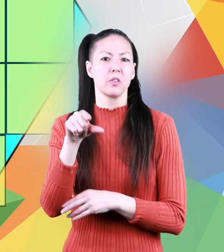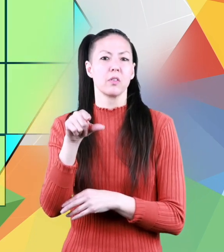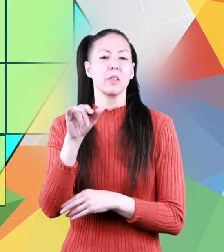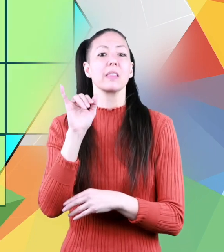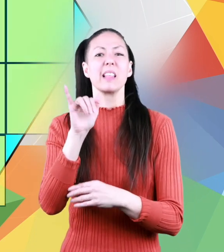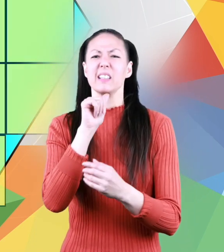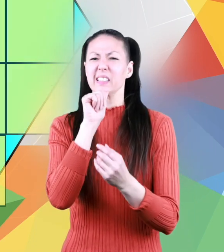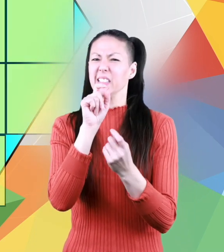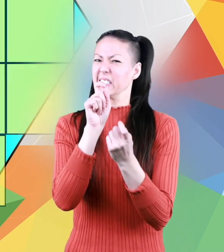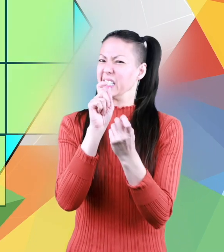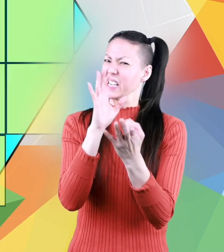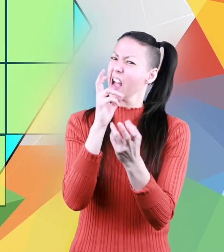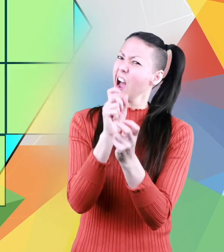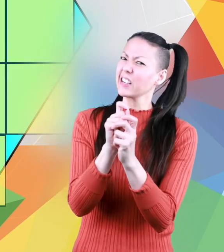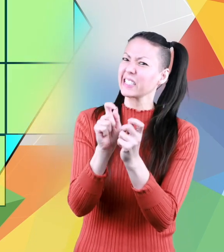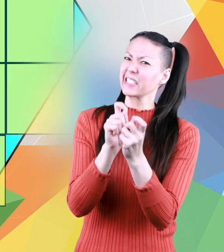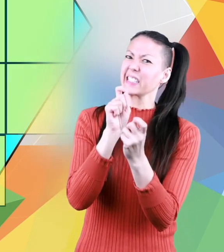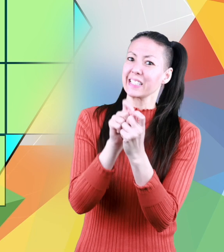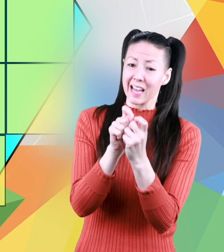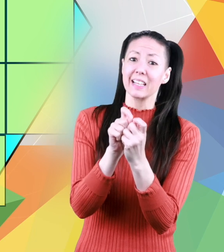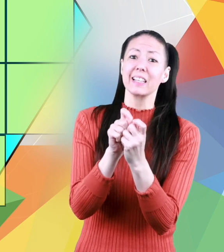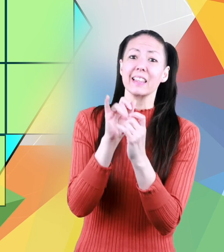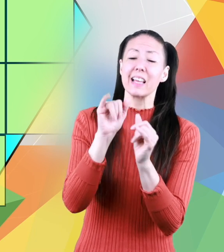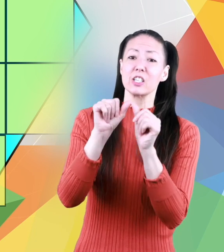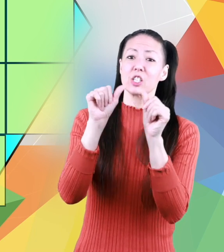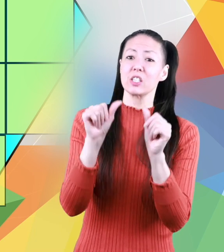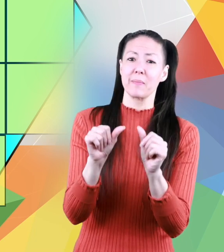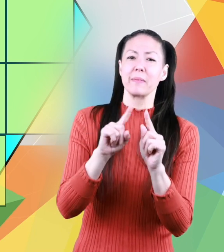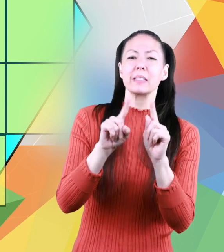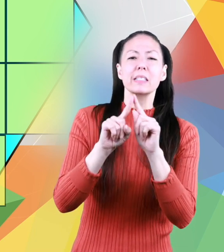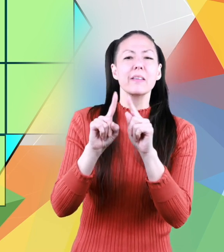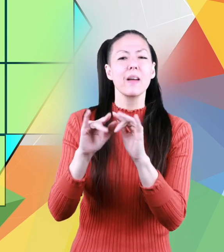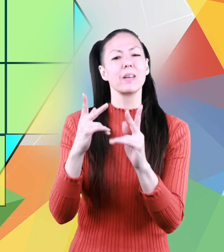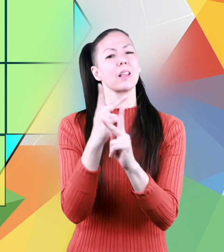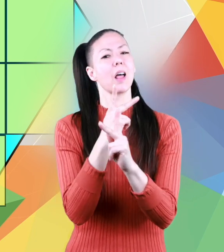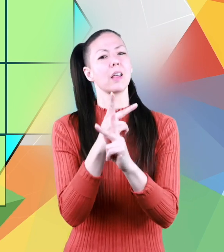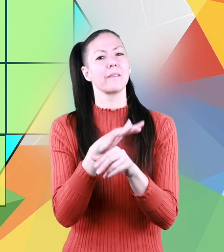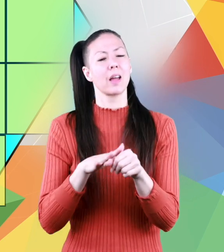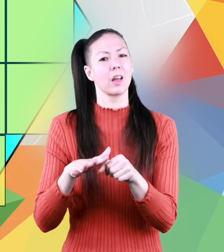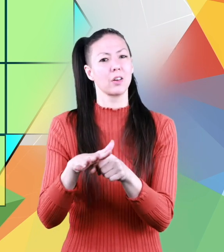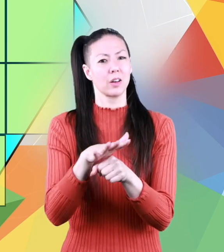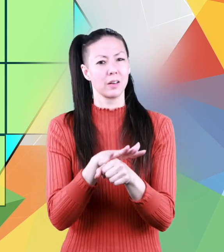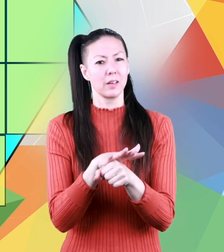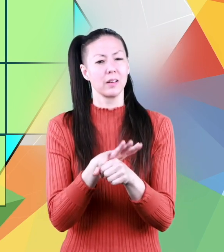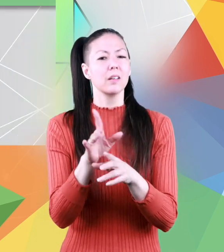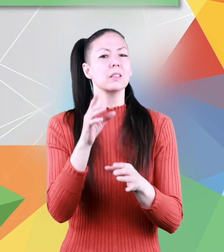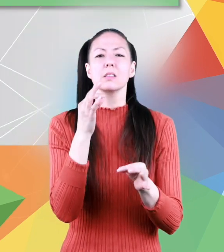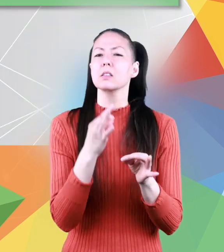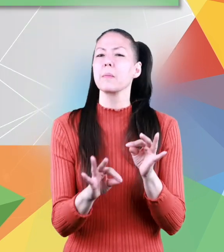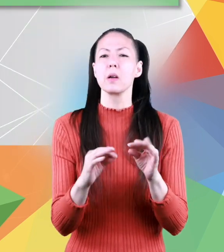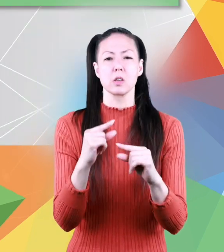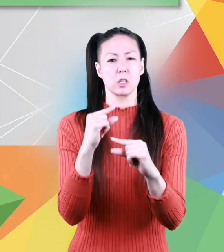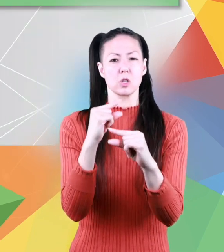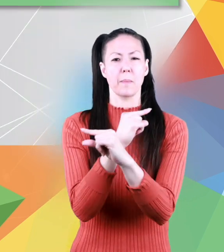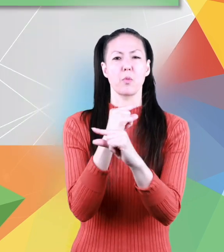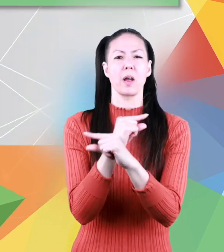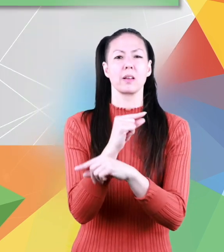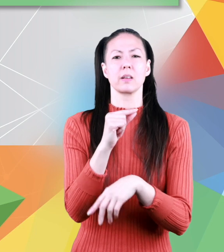be exact using squares these shapes have different ways of calculating areas for simple geometric shapes